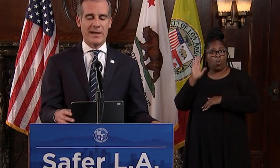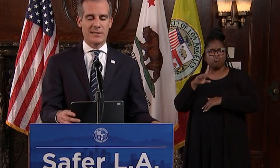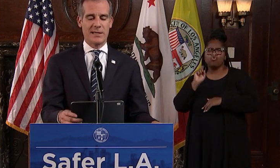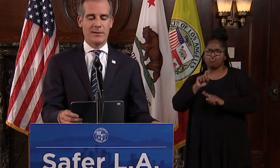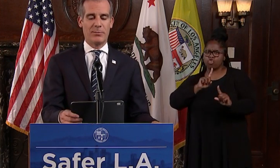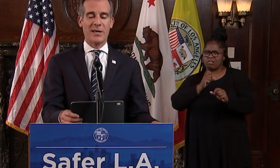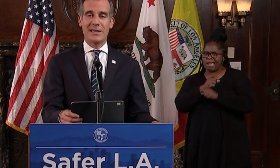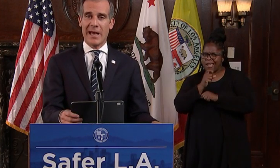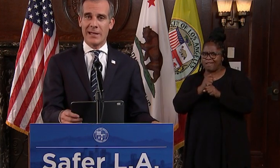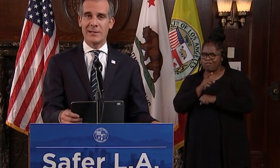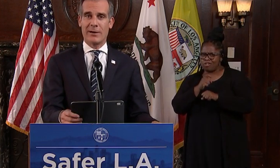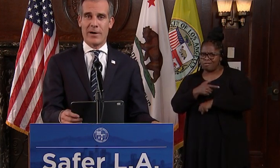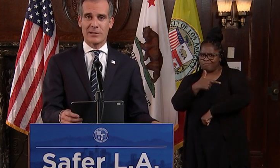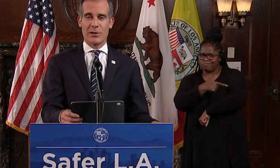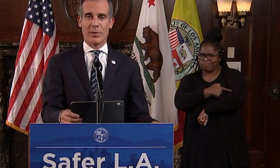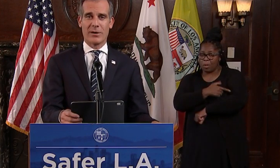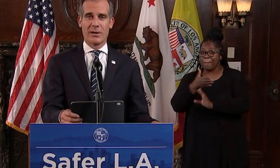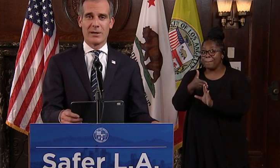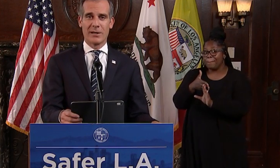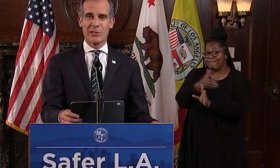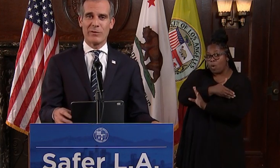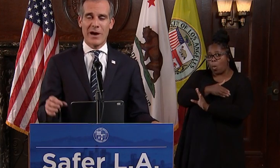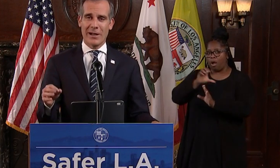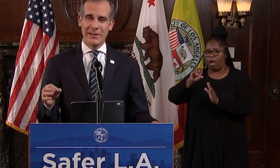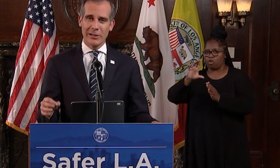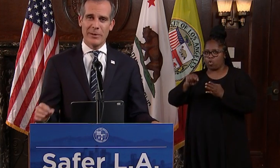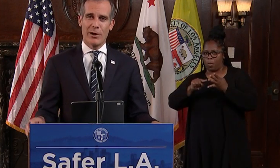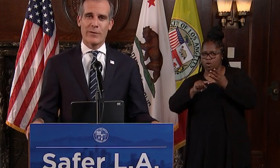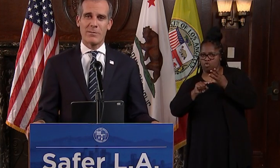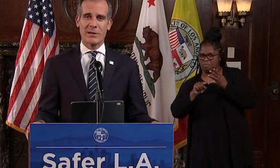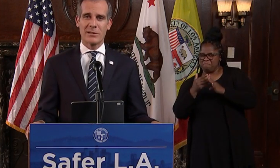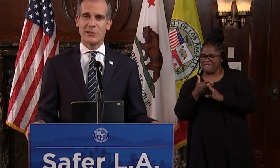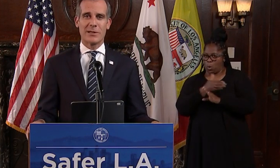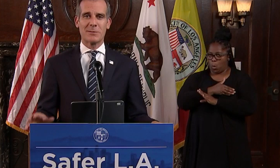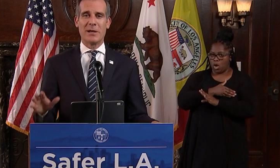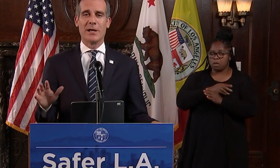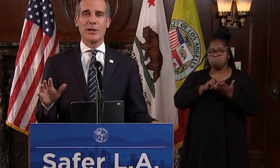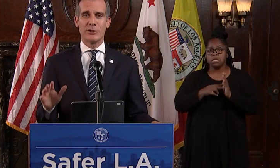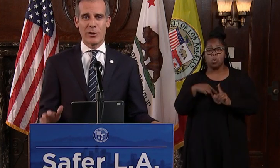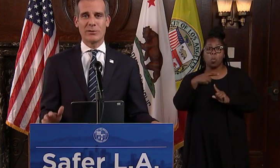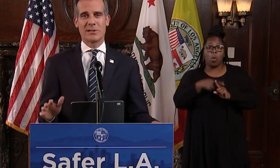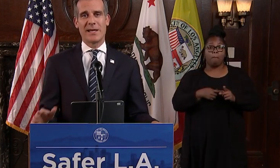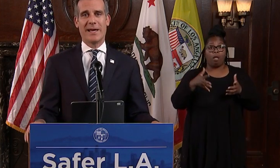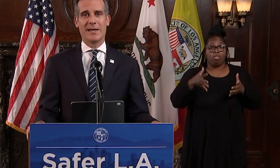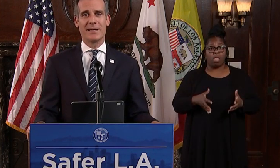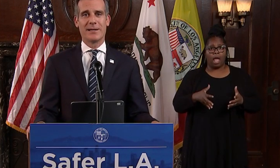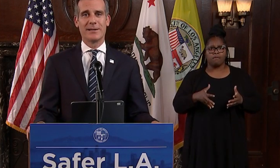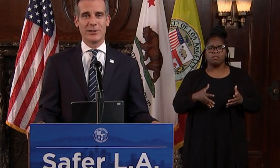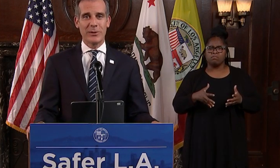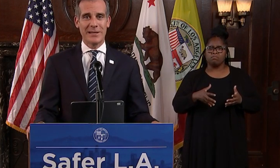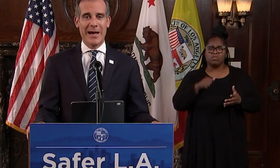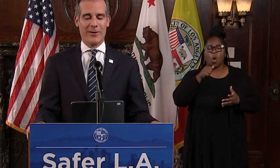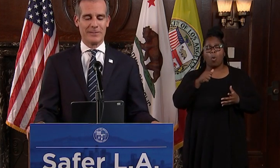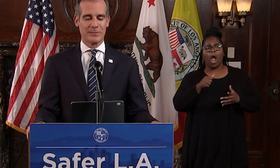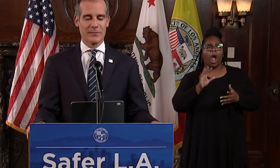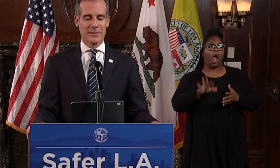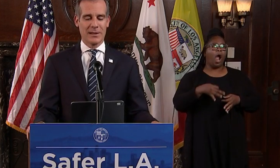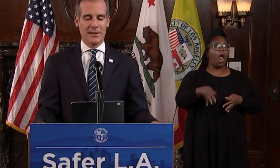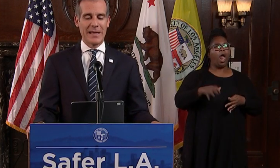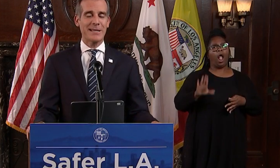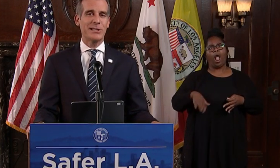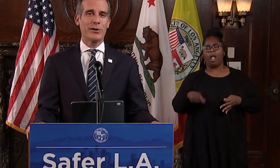flu vaccine by the end of October. So we've got a little bit over a month to do this, but don't delay. Do it now.